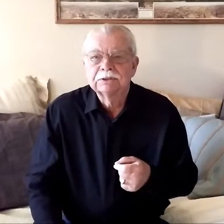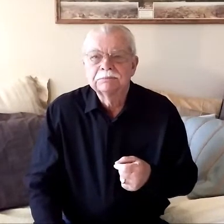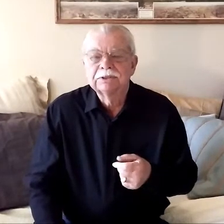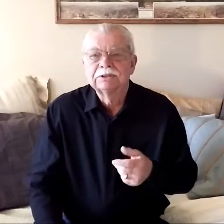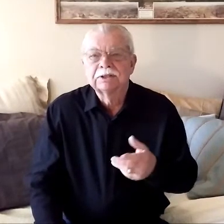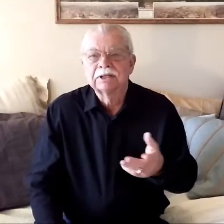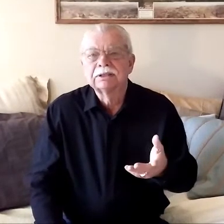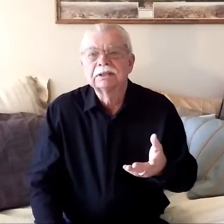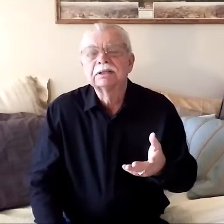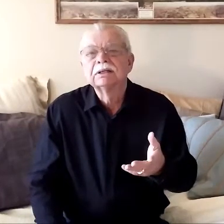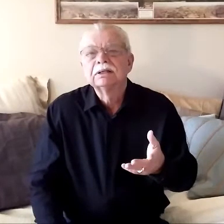see him he said